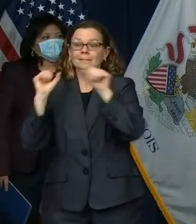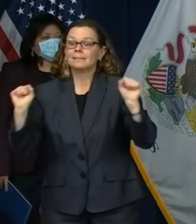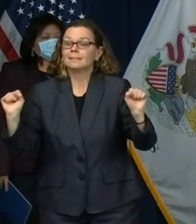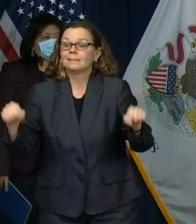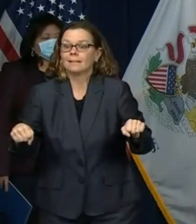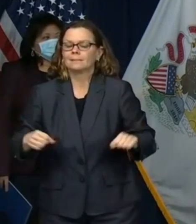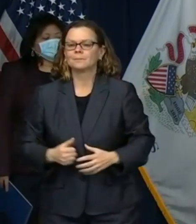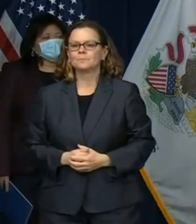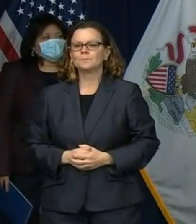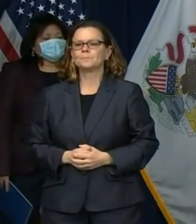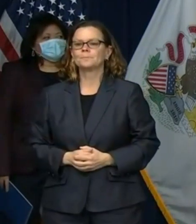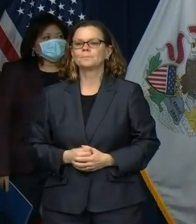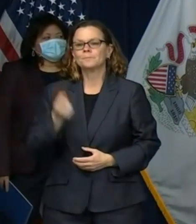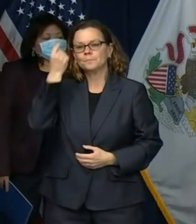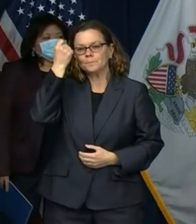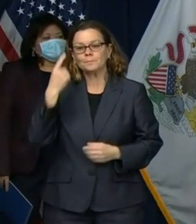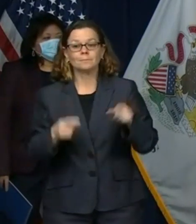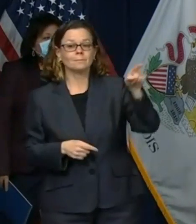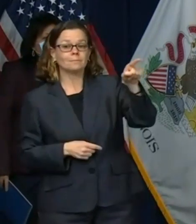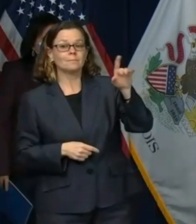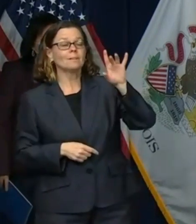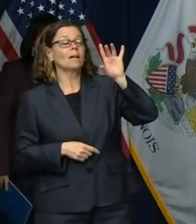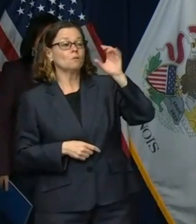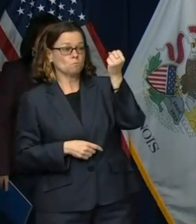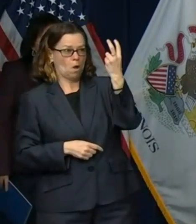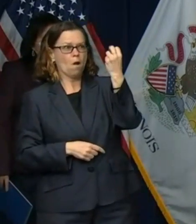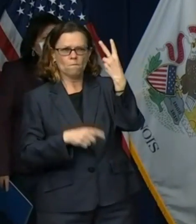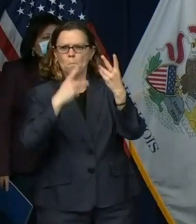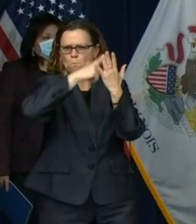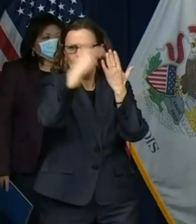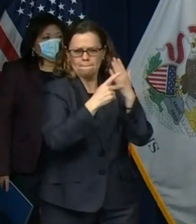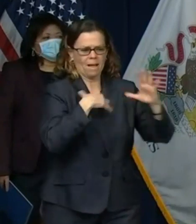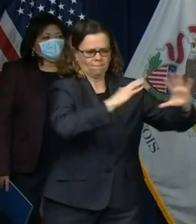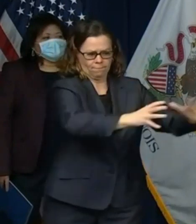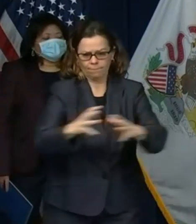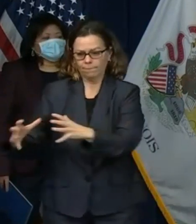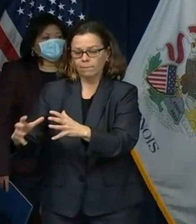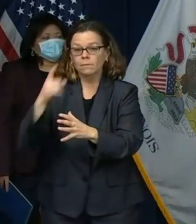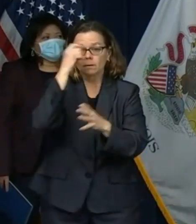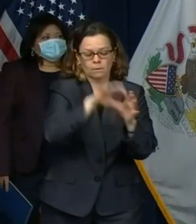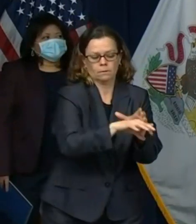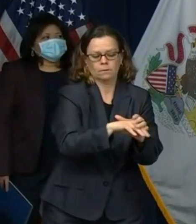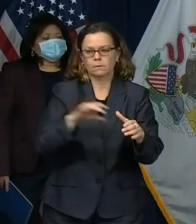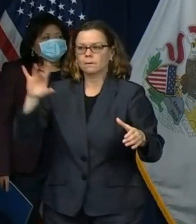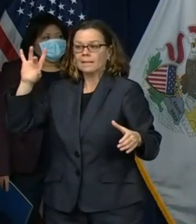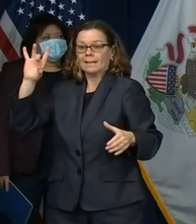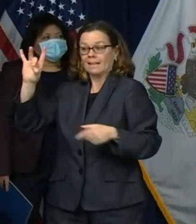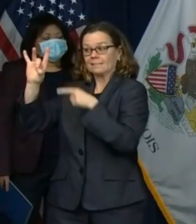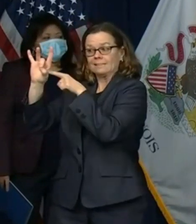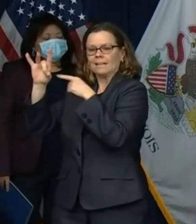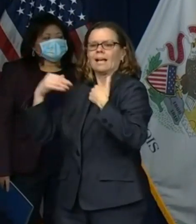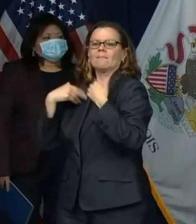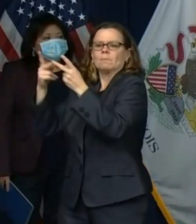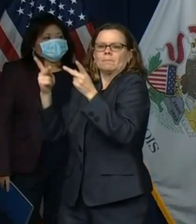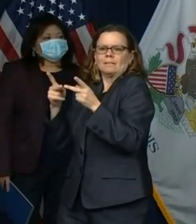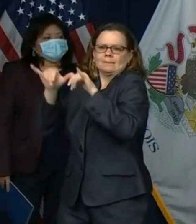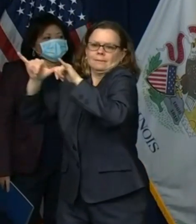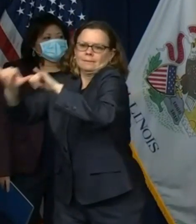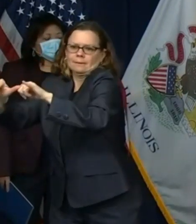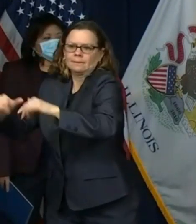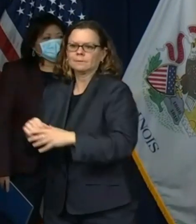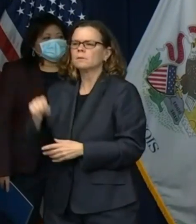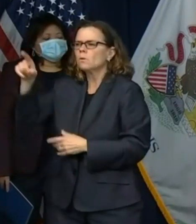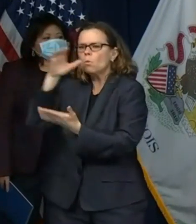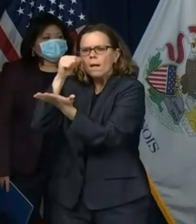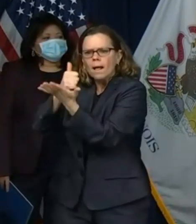visits and reopening to new admissions after securing the ppe and tests necessary to do